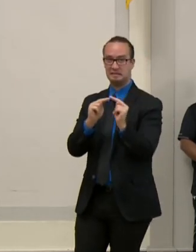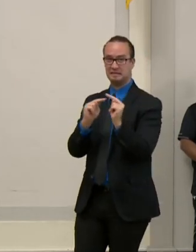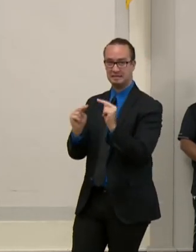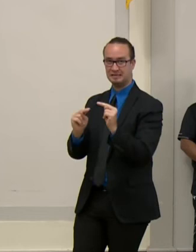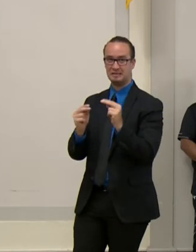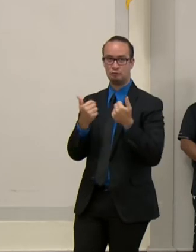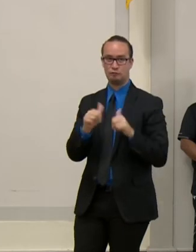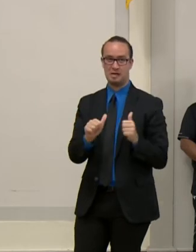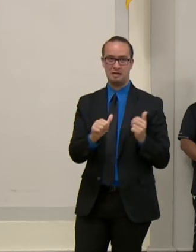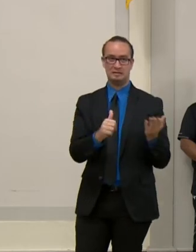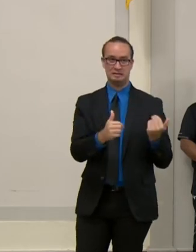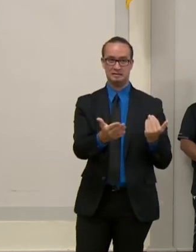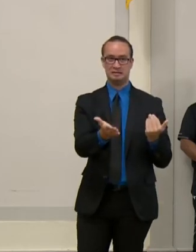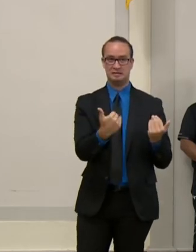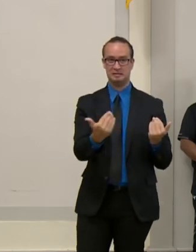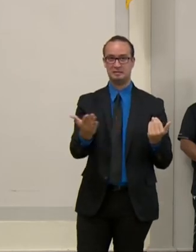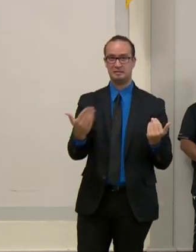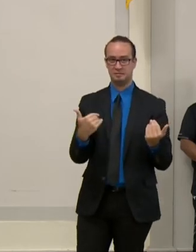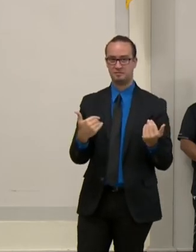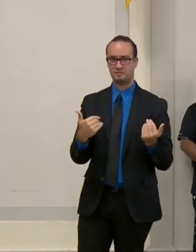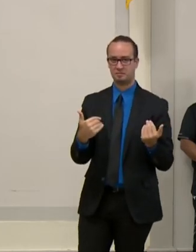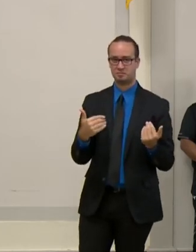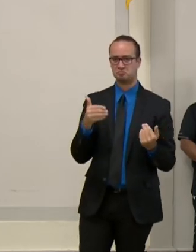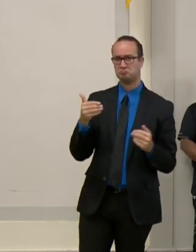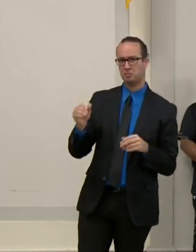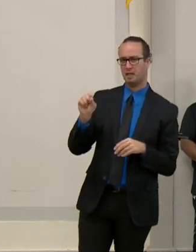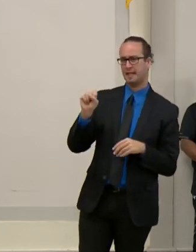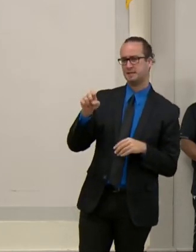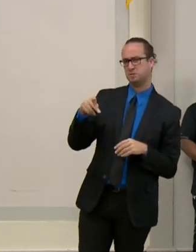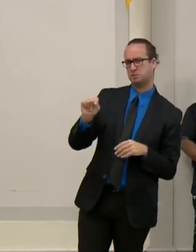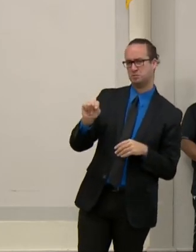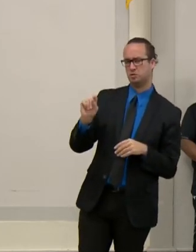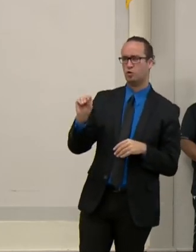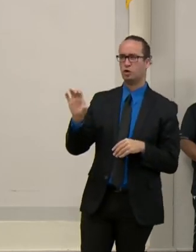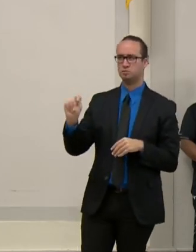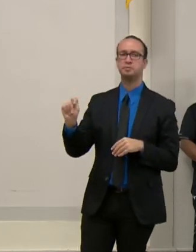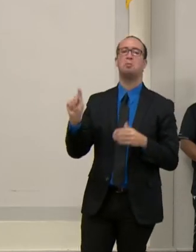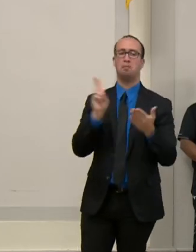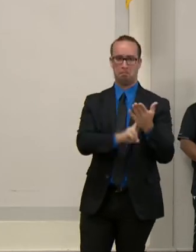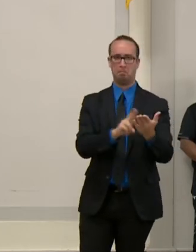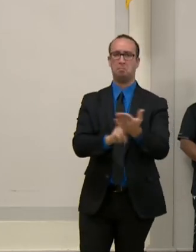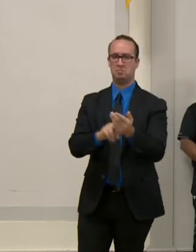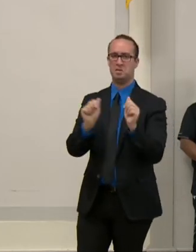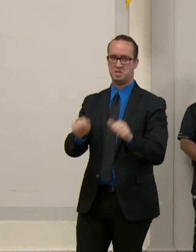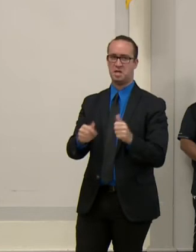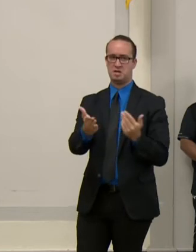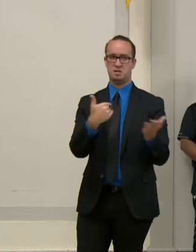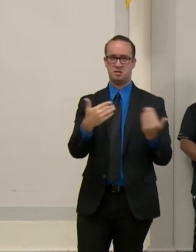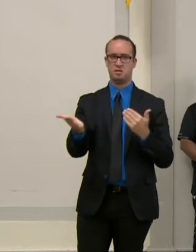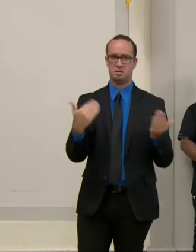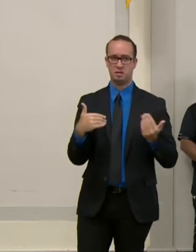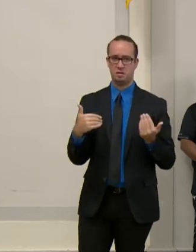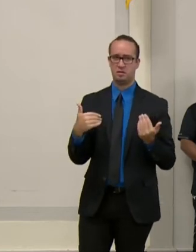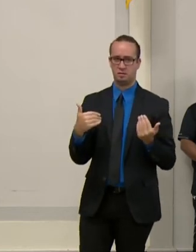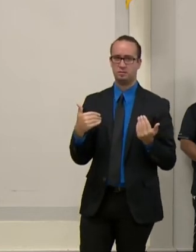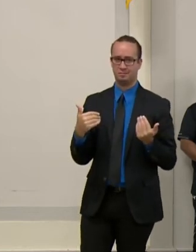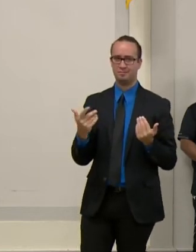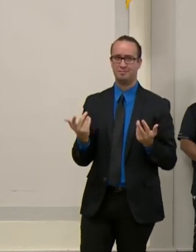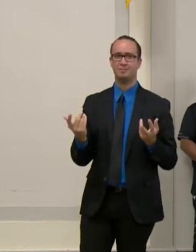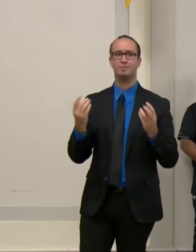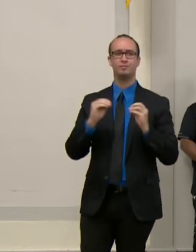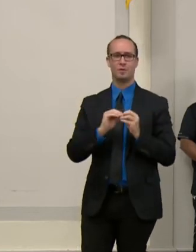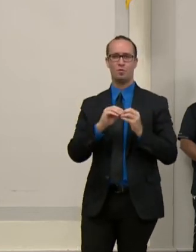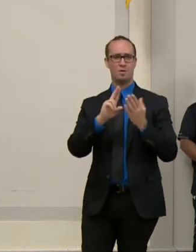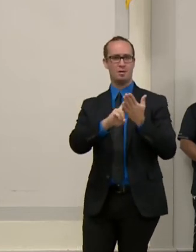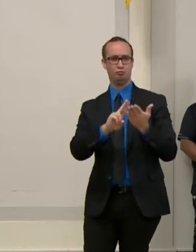October, which will bring some relief. But the overall strategy is to look at, um, getting some more contractors on because,